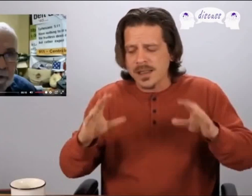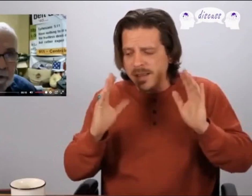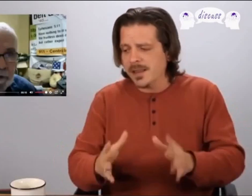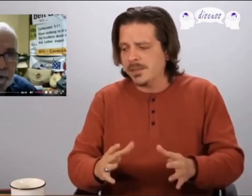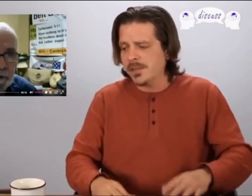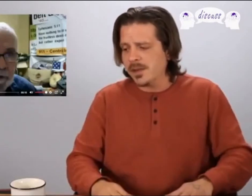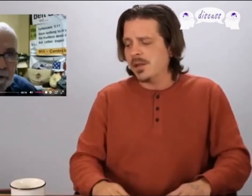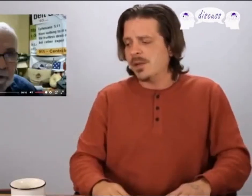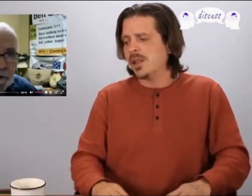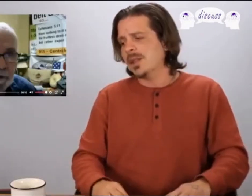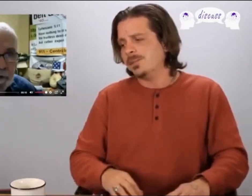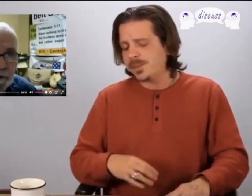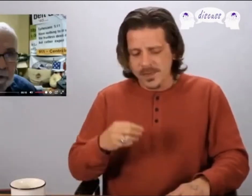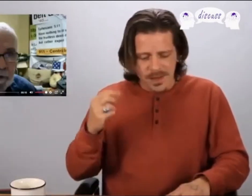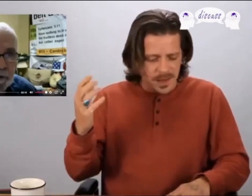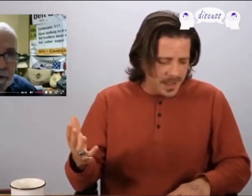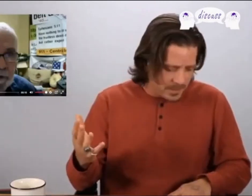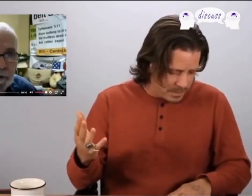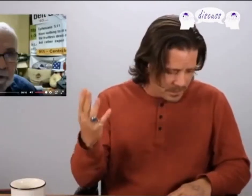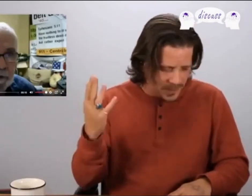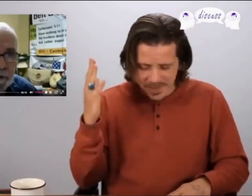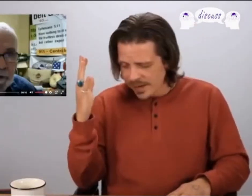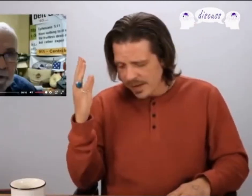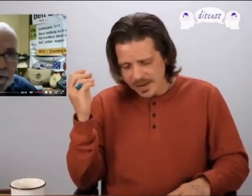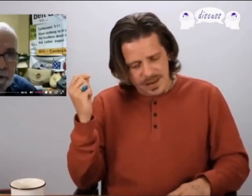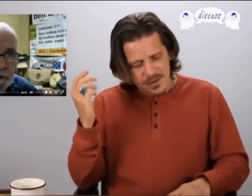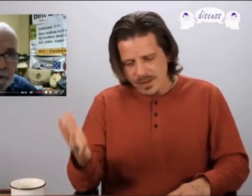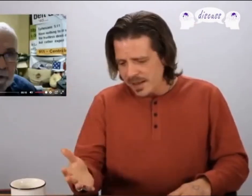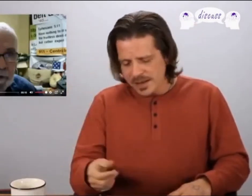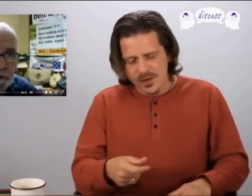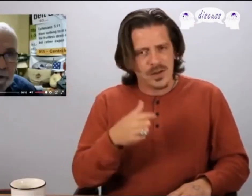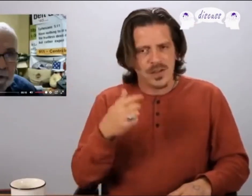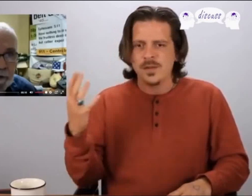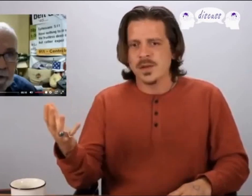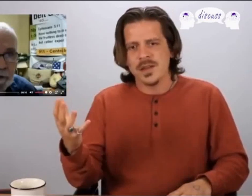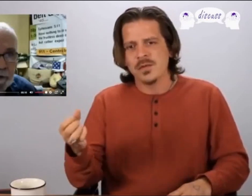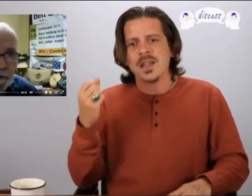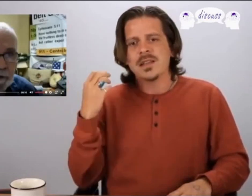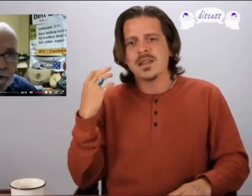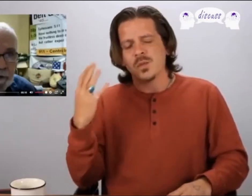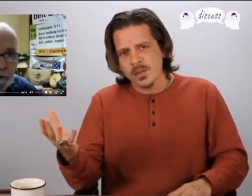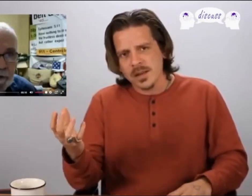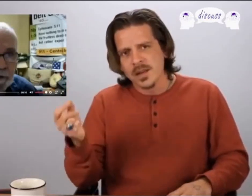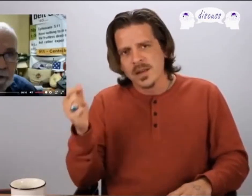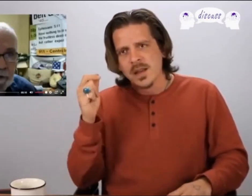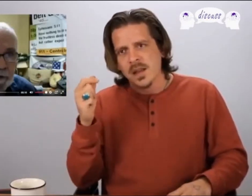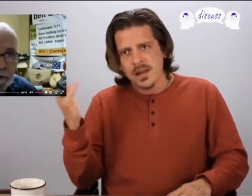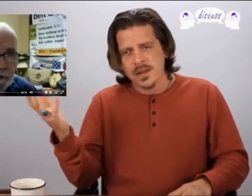just bear with me yeah so timothy got charges for still harassing this woman this